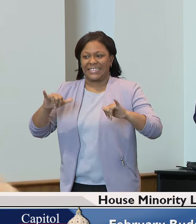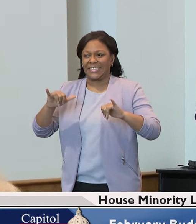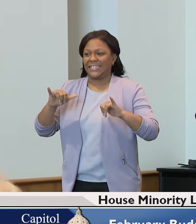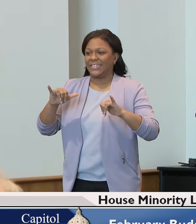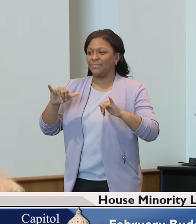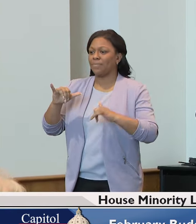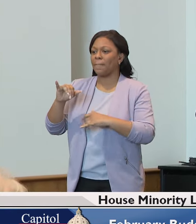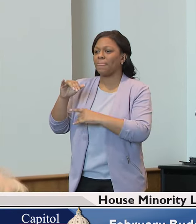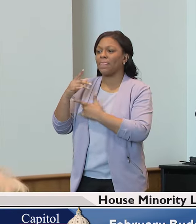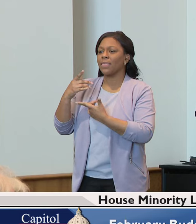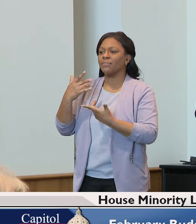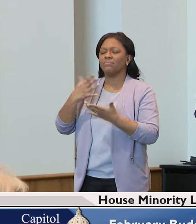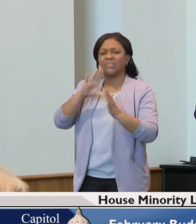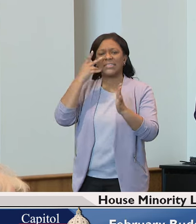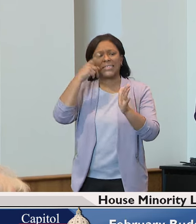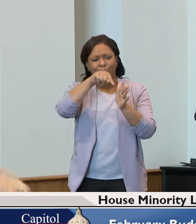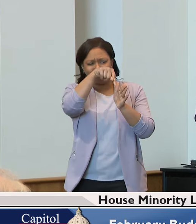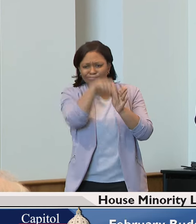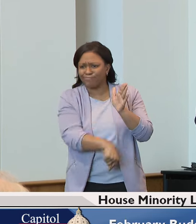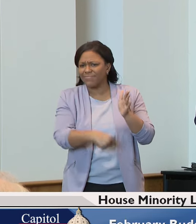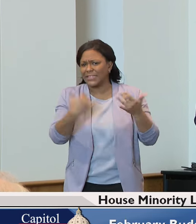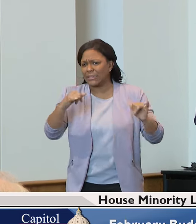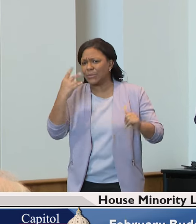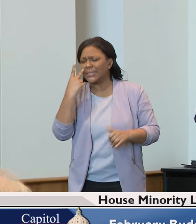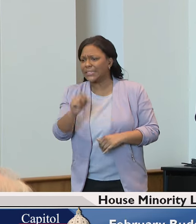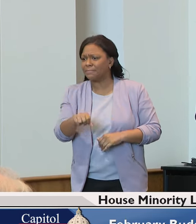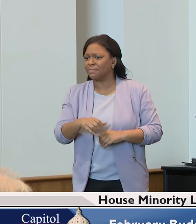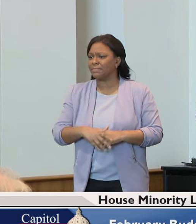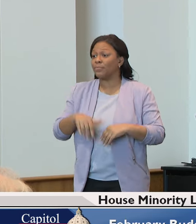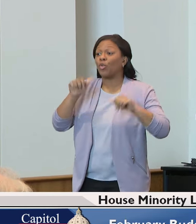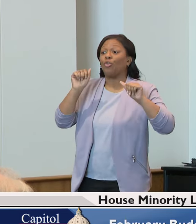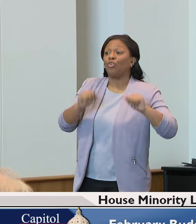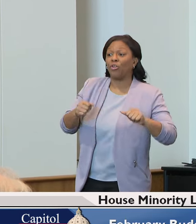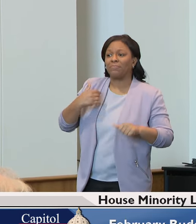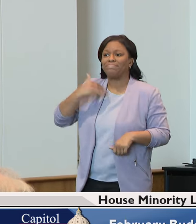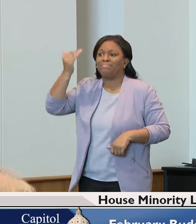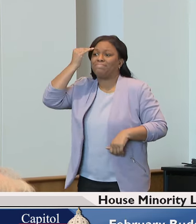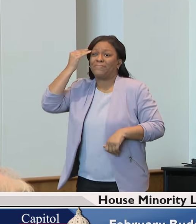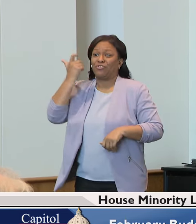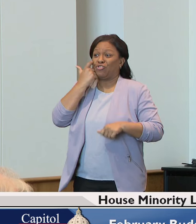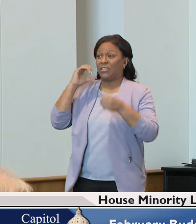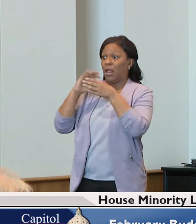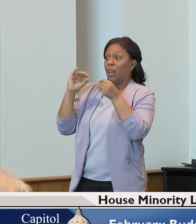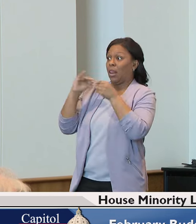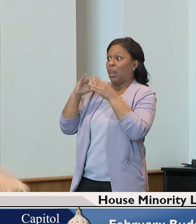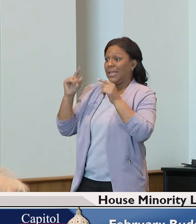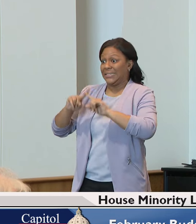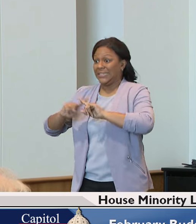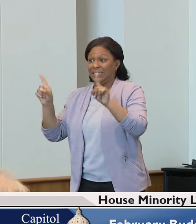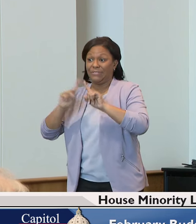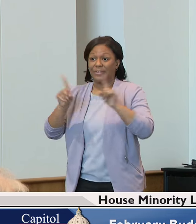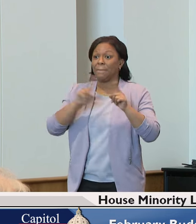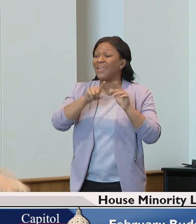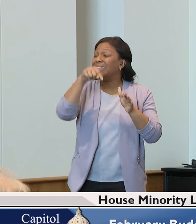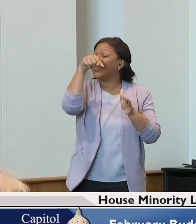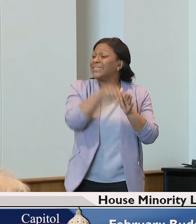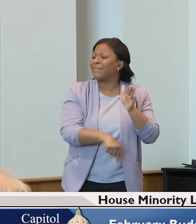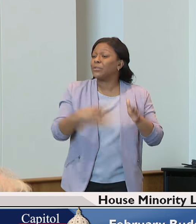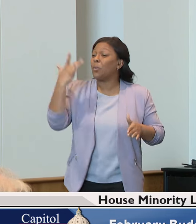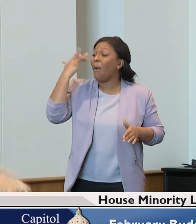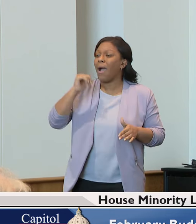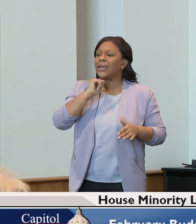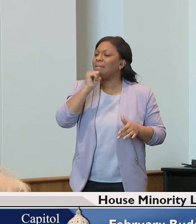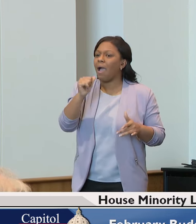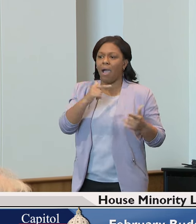differently, but I want to walk you through that process. That deficit is due to the reckless, irresponsible, and unaffordable spending